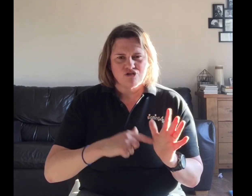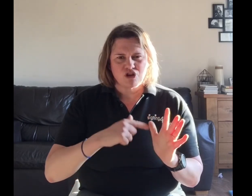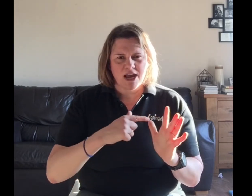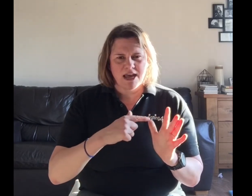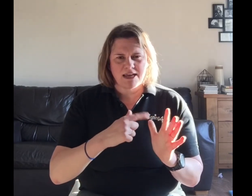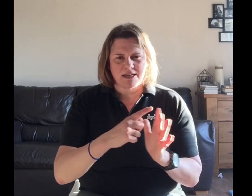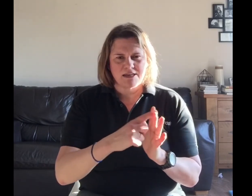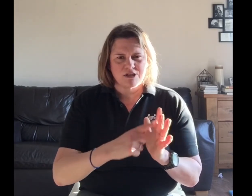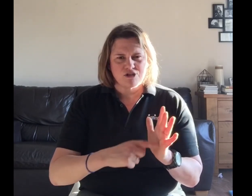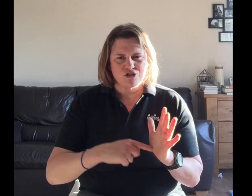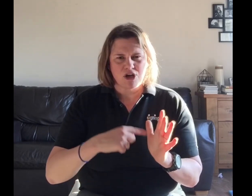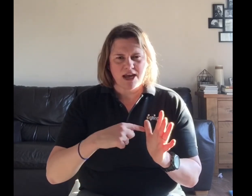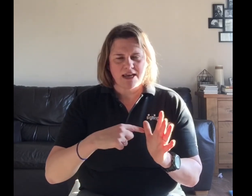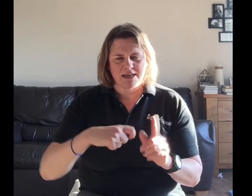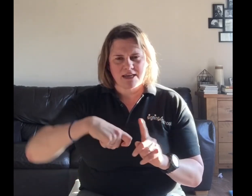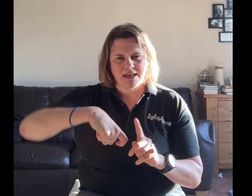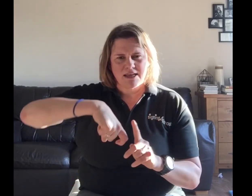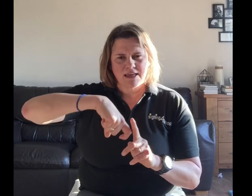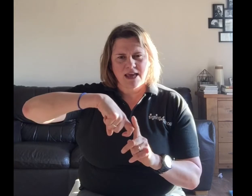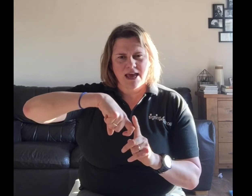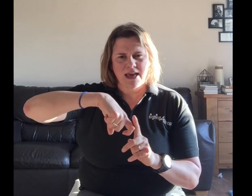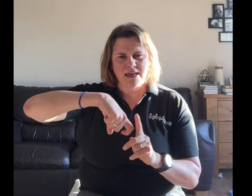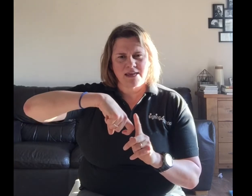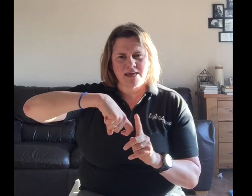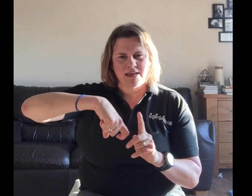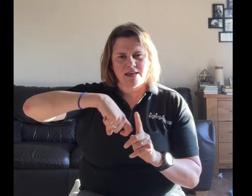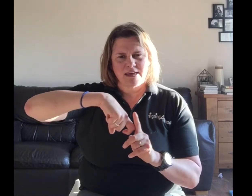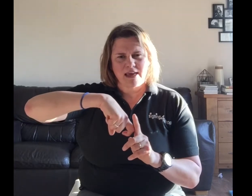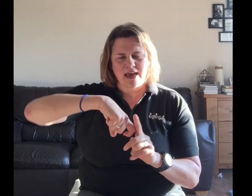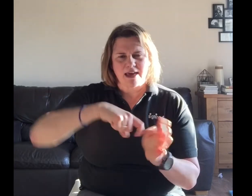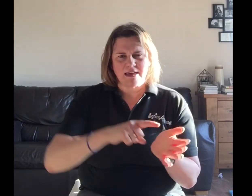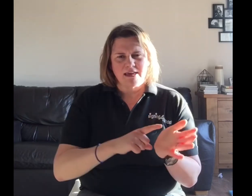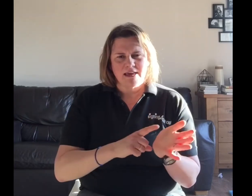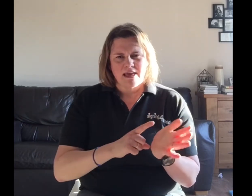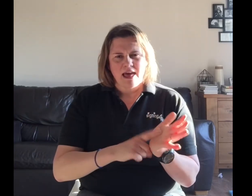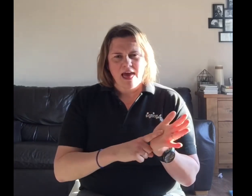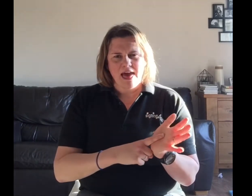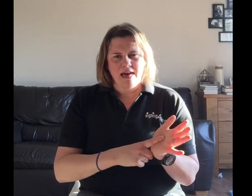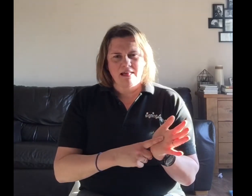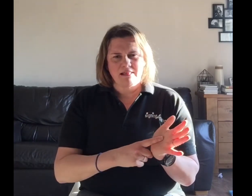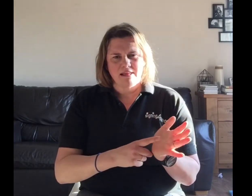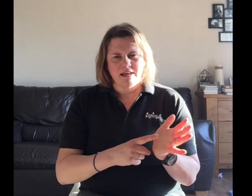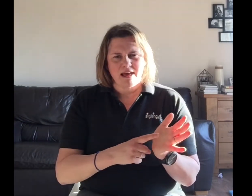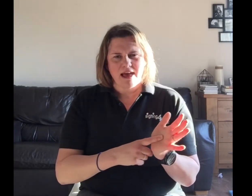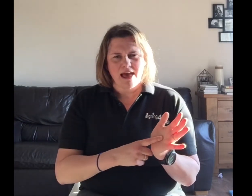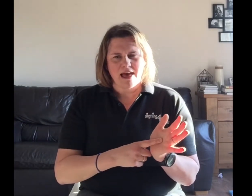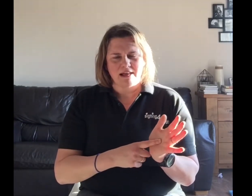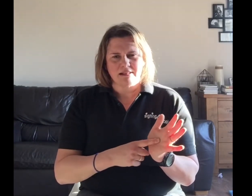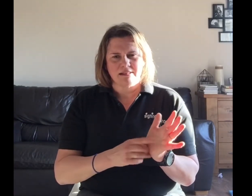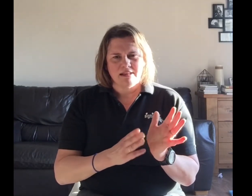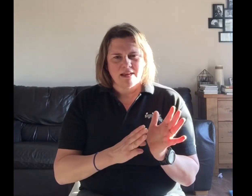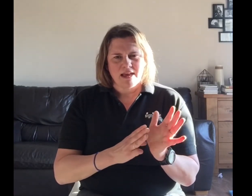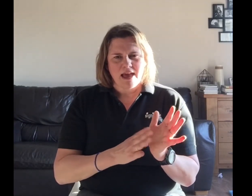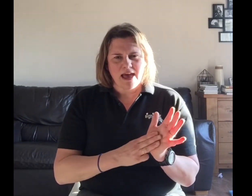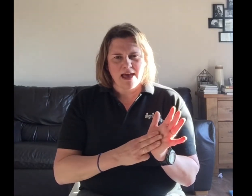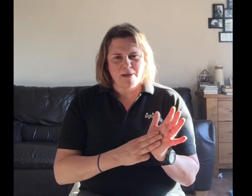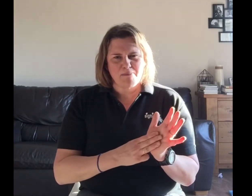J, J, K, K, L, L, M,